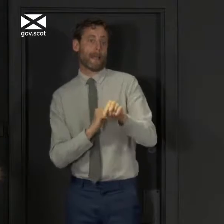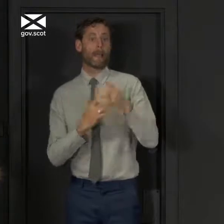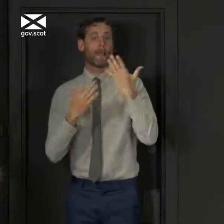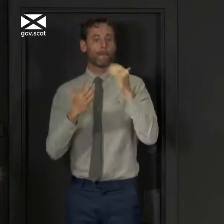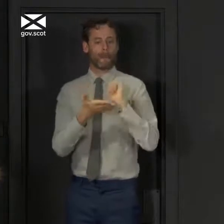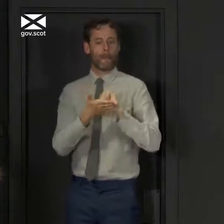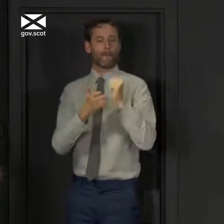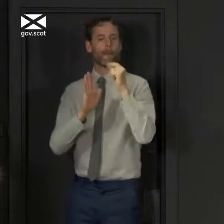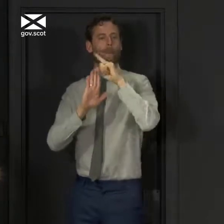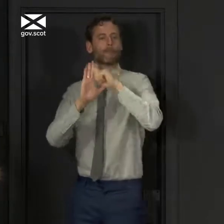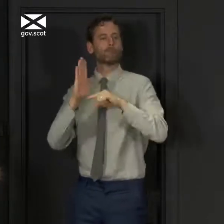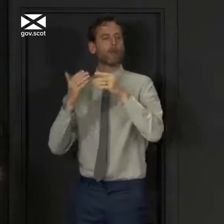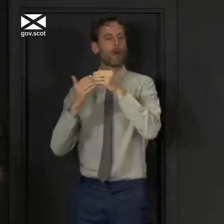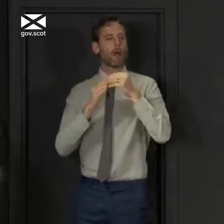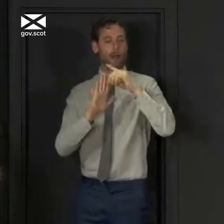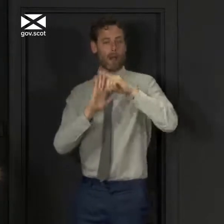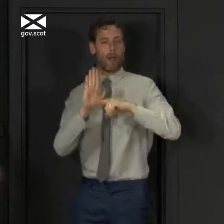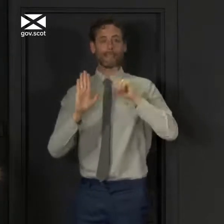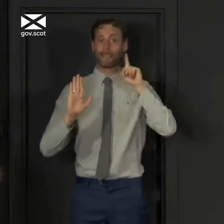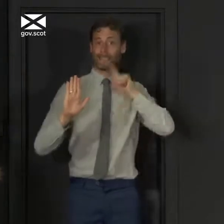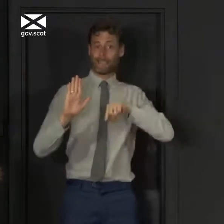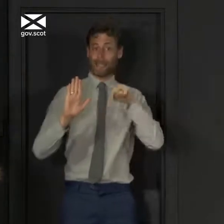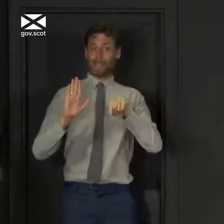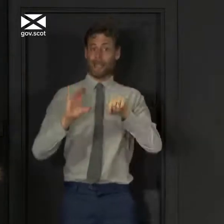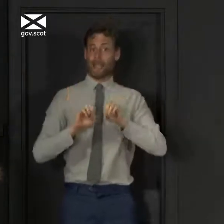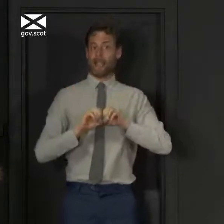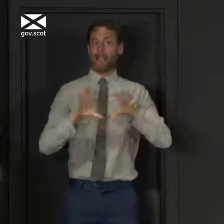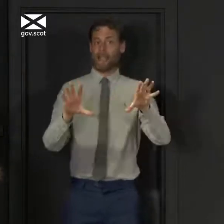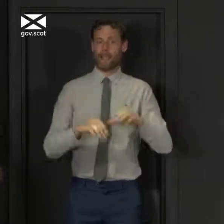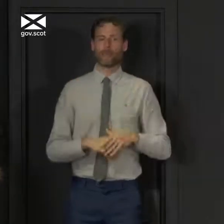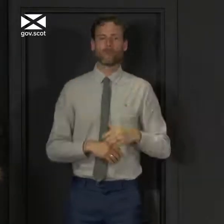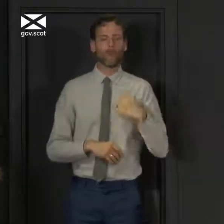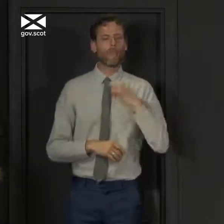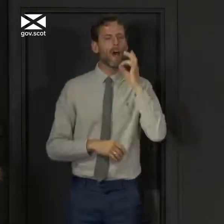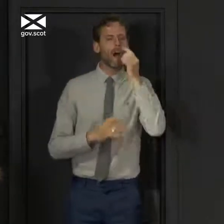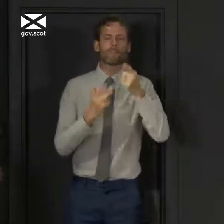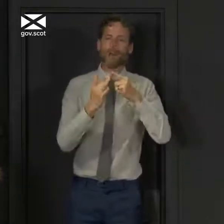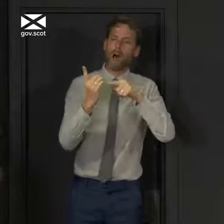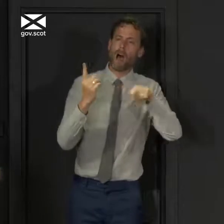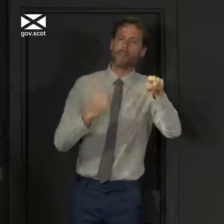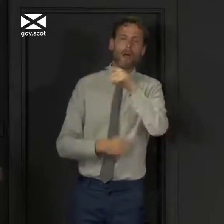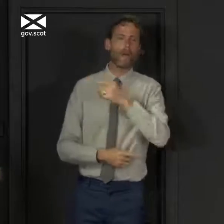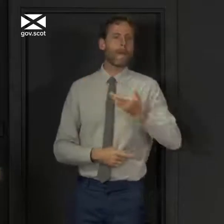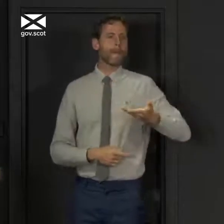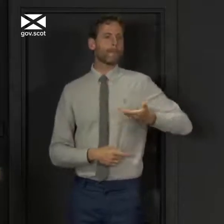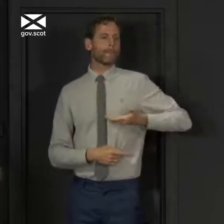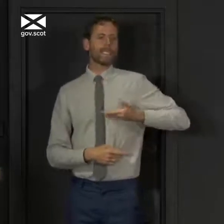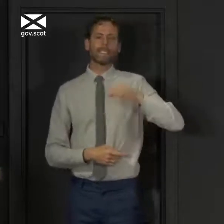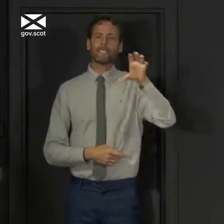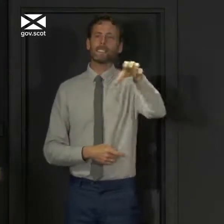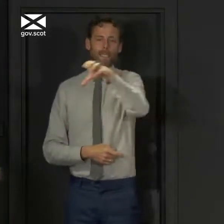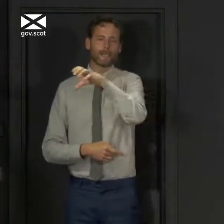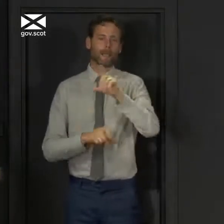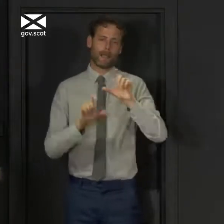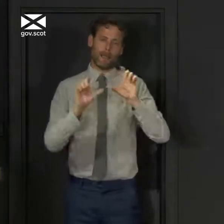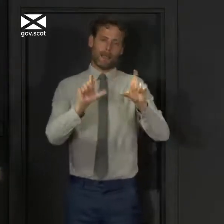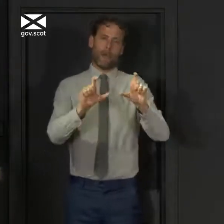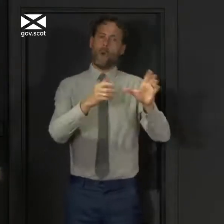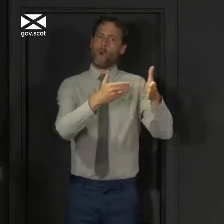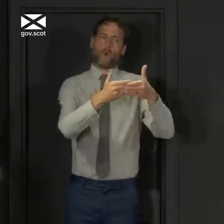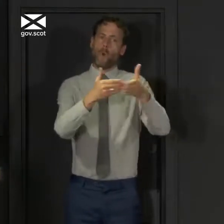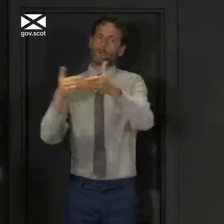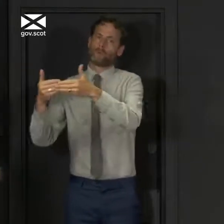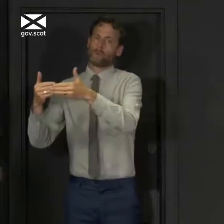issued yesterday. We continue to ask other business premises to remain closed at this stage unless providing essential goods and